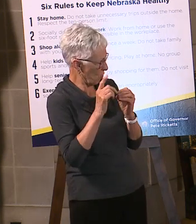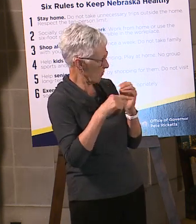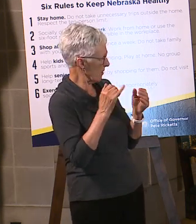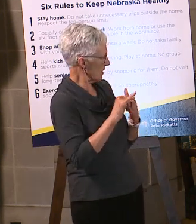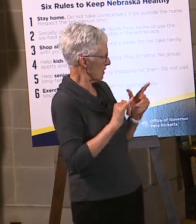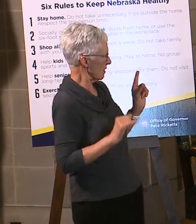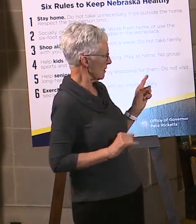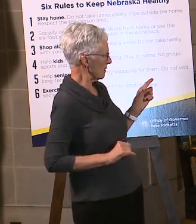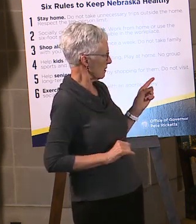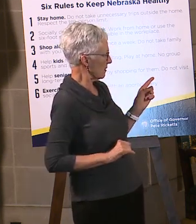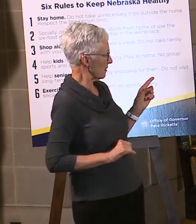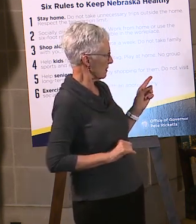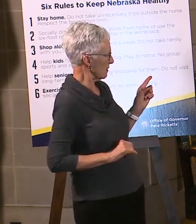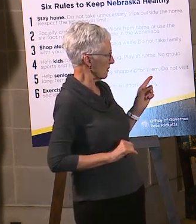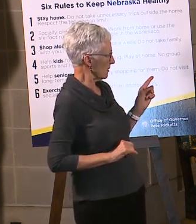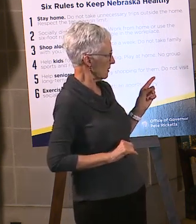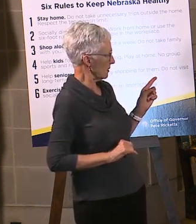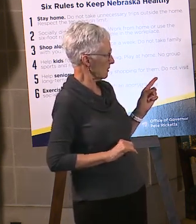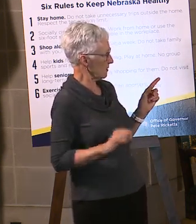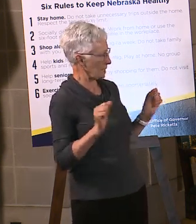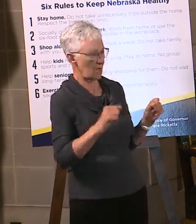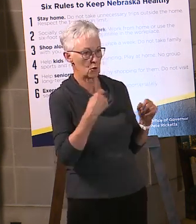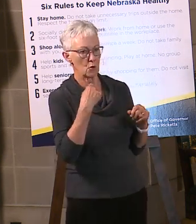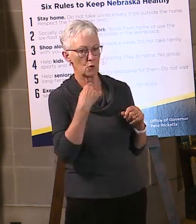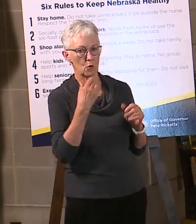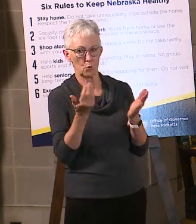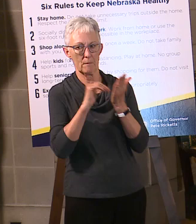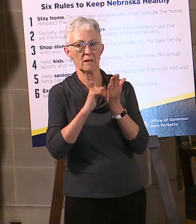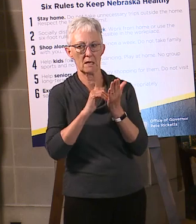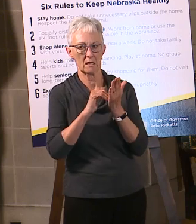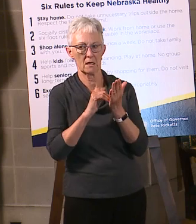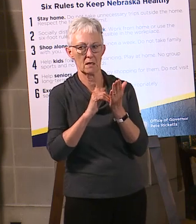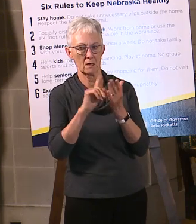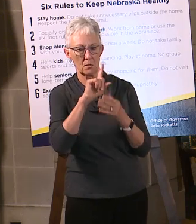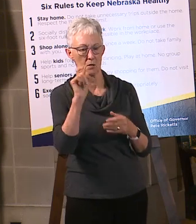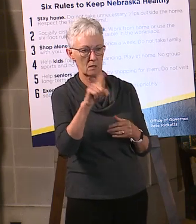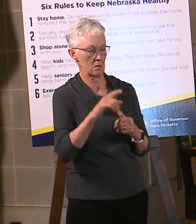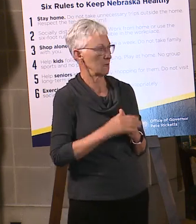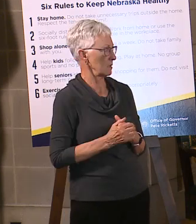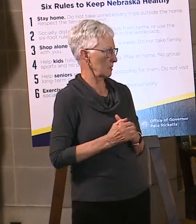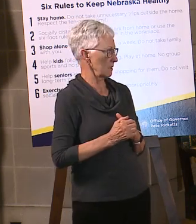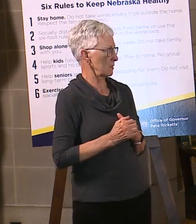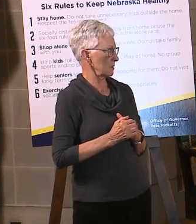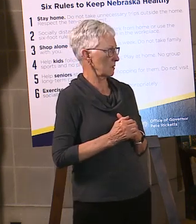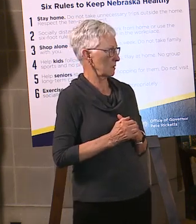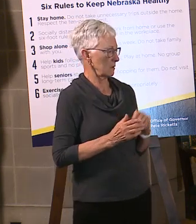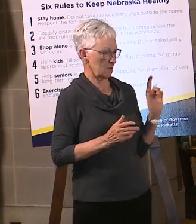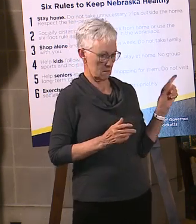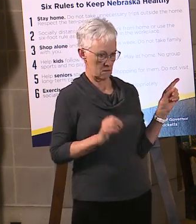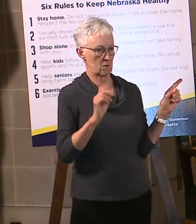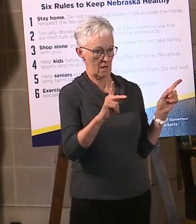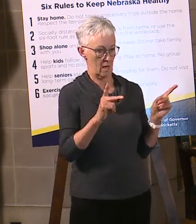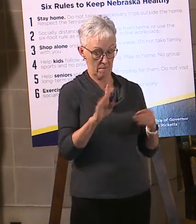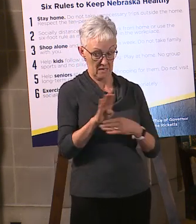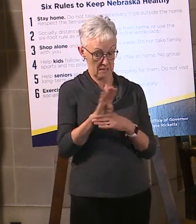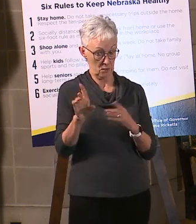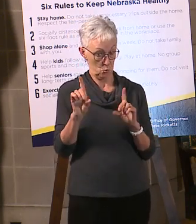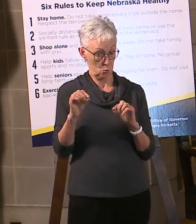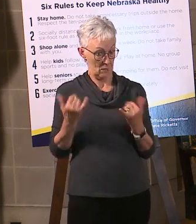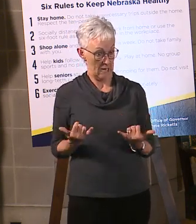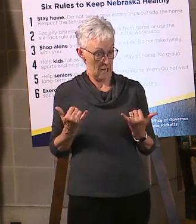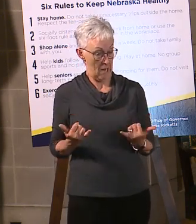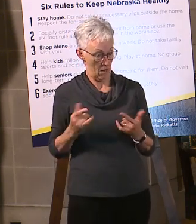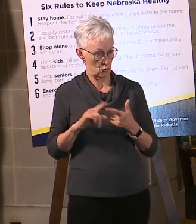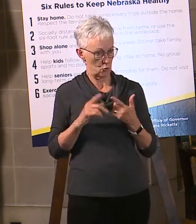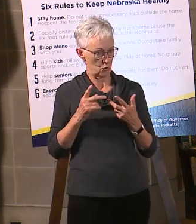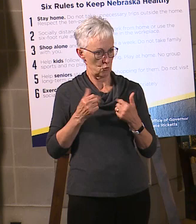on what the... Yes, sir. Oh yes, thank you. What are businesses trying to do right now to help maintain the number of hours and